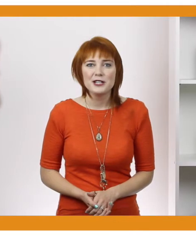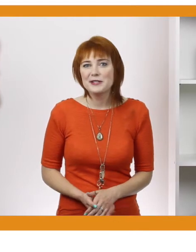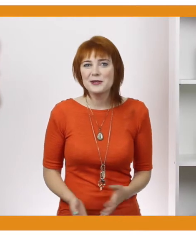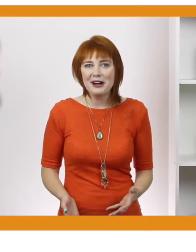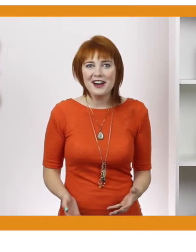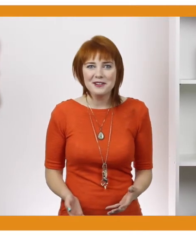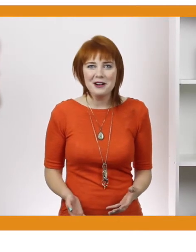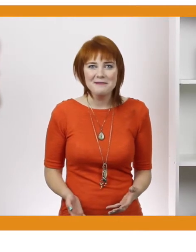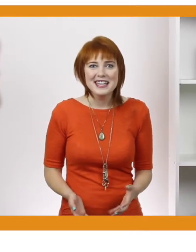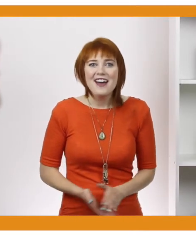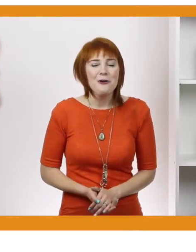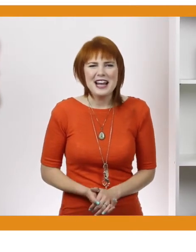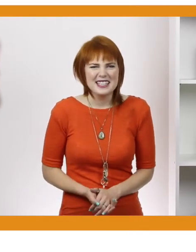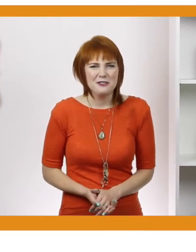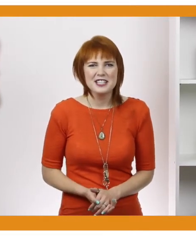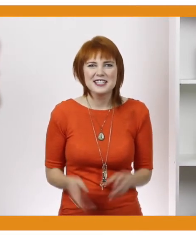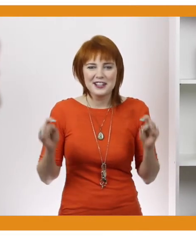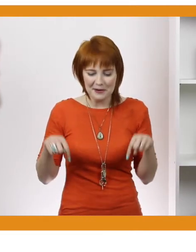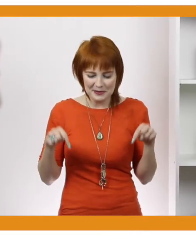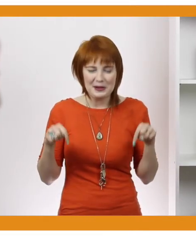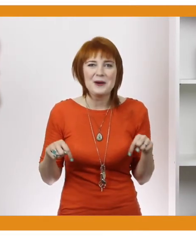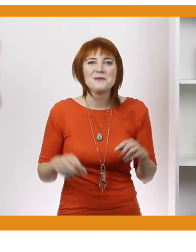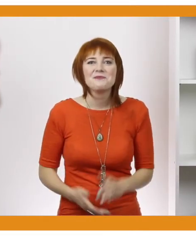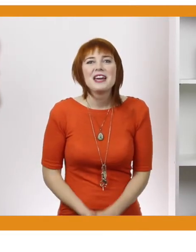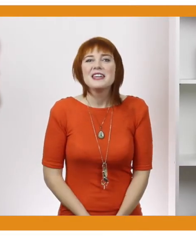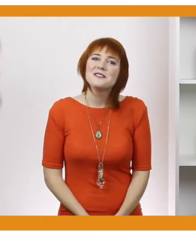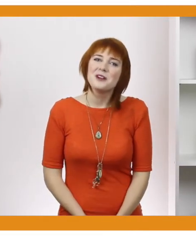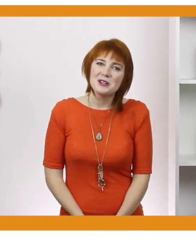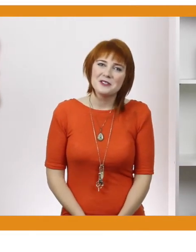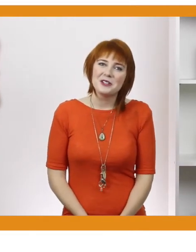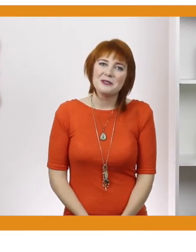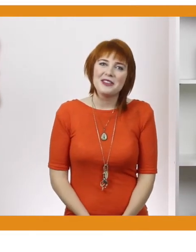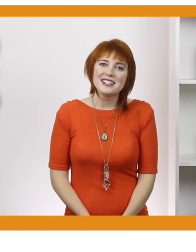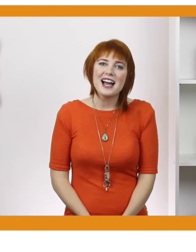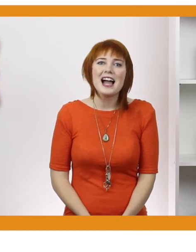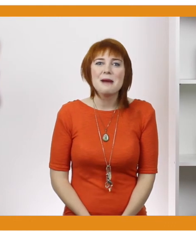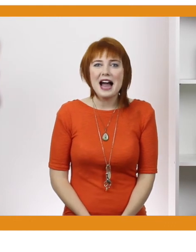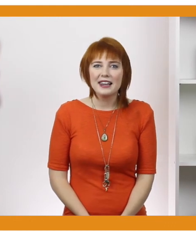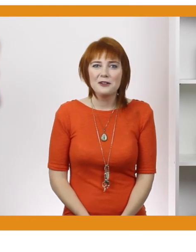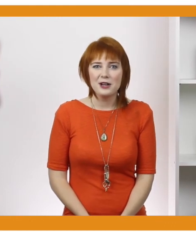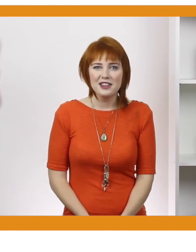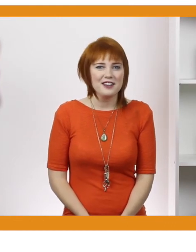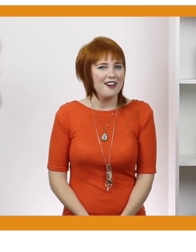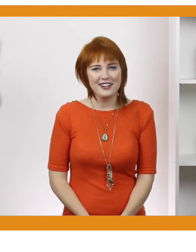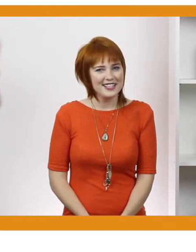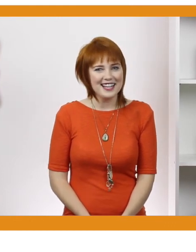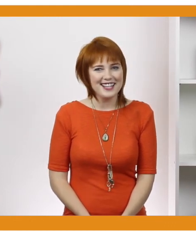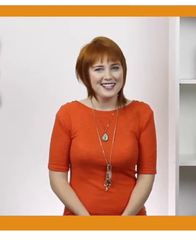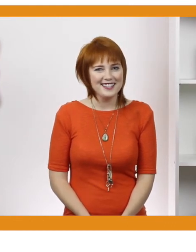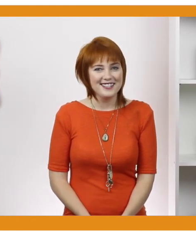signing stories to inspire other moms or ask any questions in the comments below. Thank you so much for learning with us. I'm Adelaide with